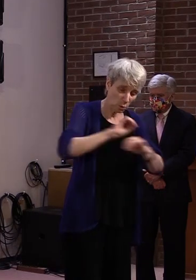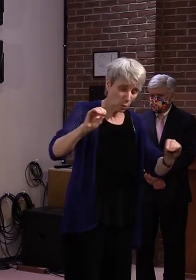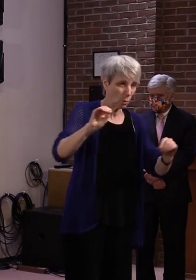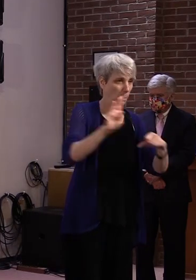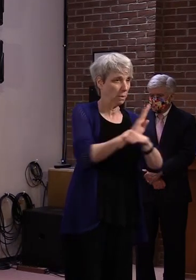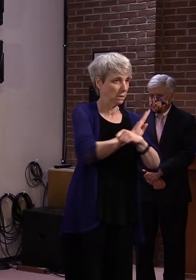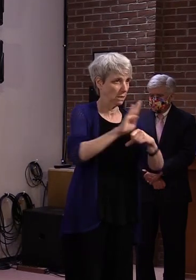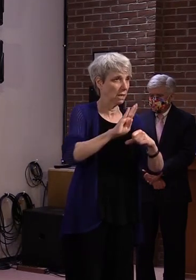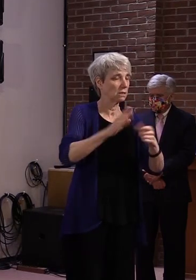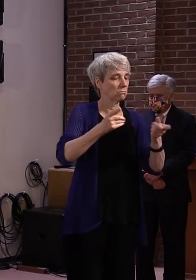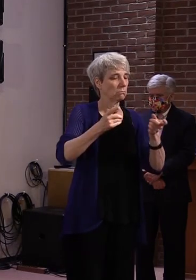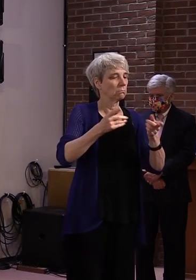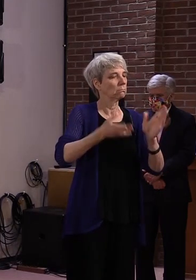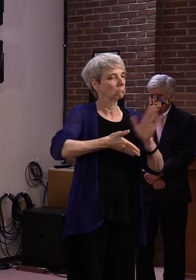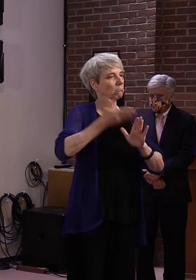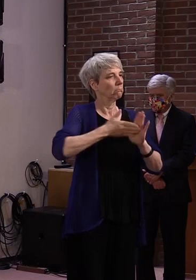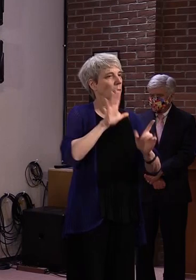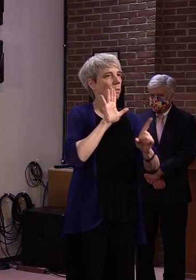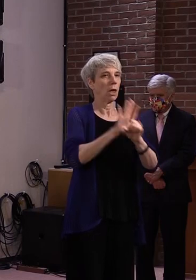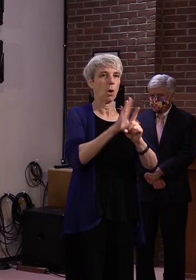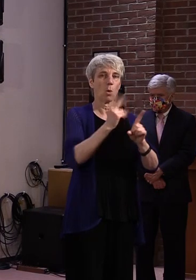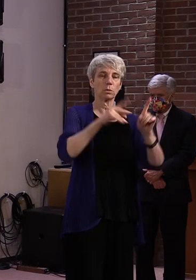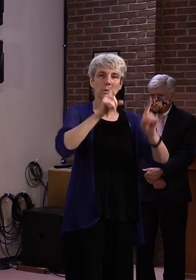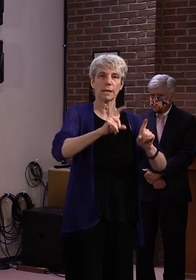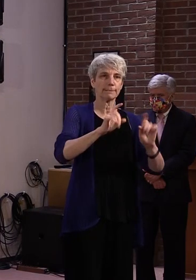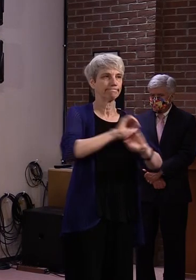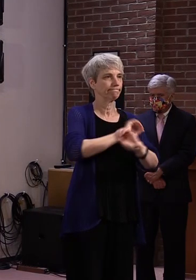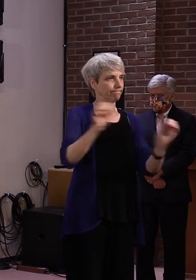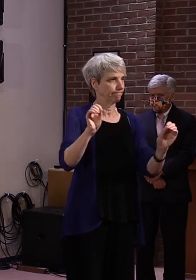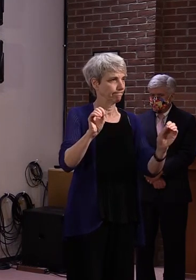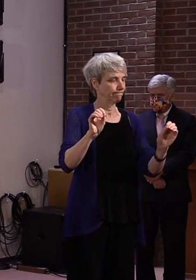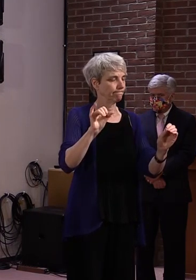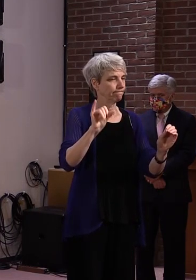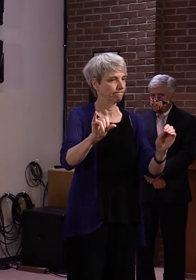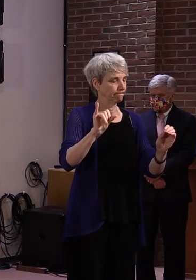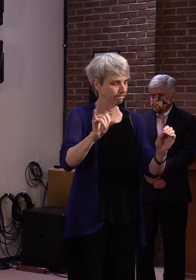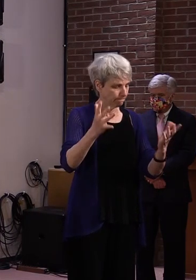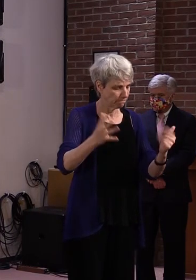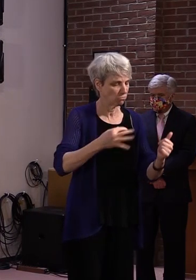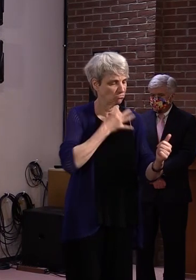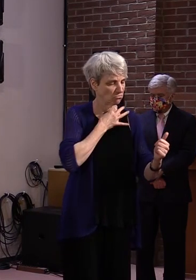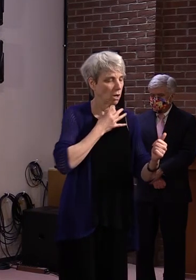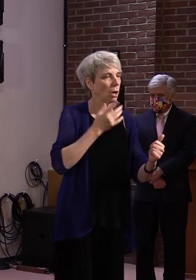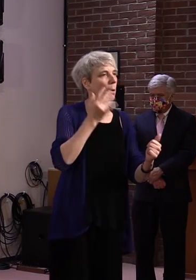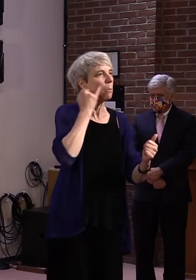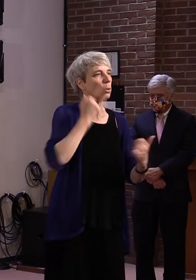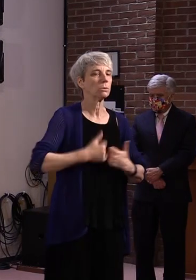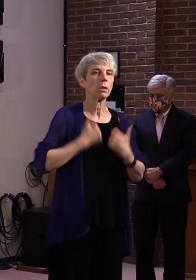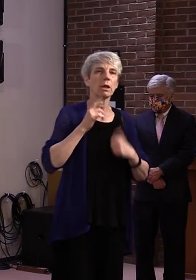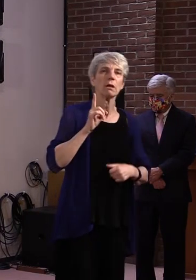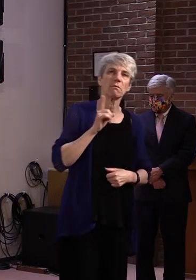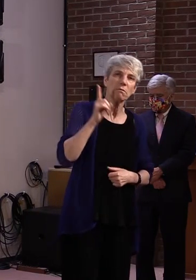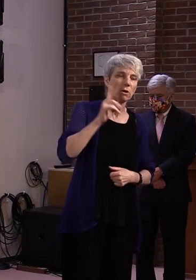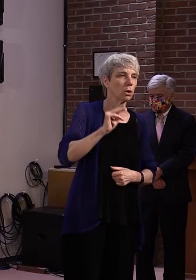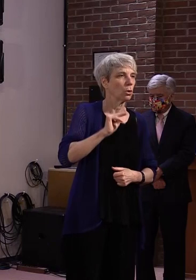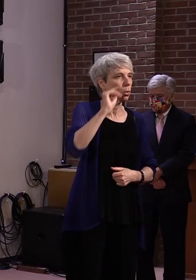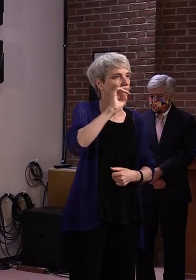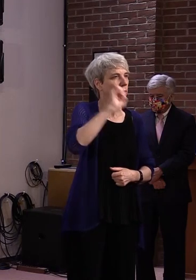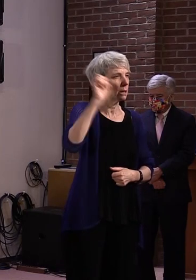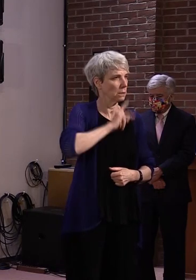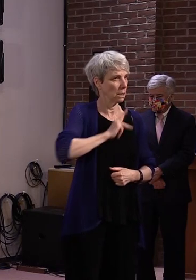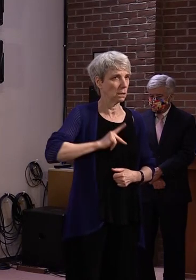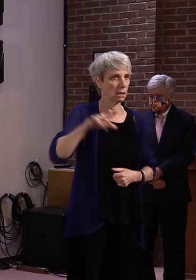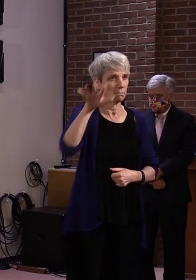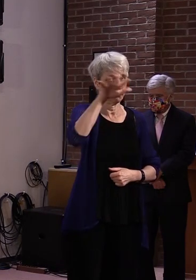wanted to know, you know, what are the options for people who want to get tested in the Northeast Kingdom? Because